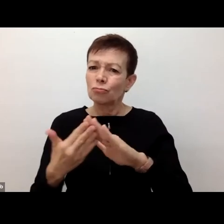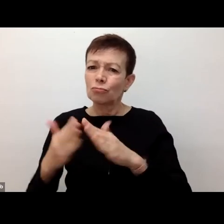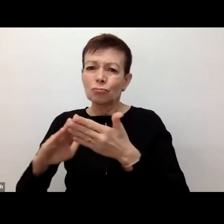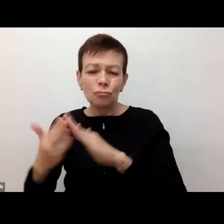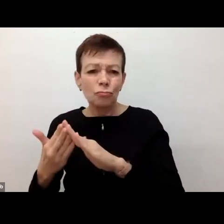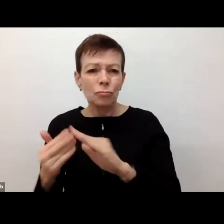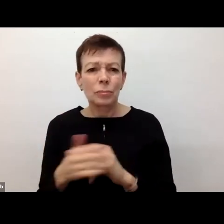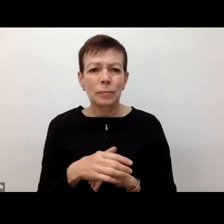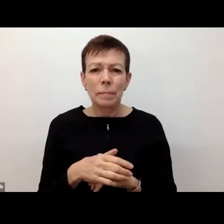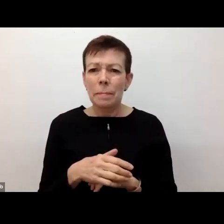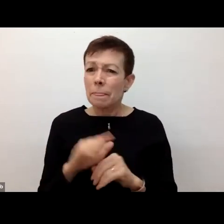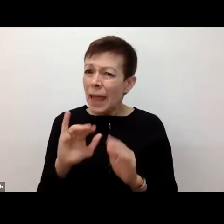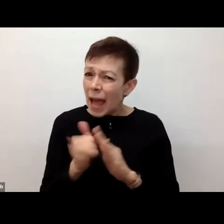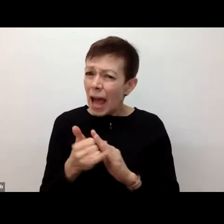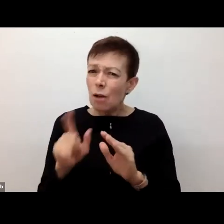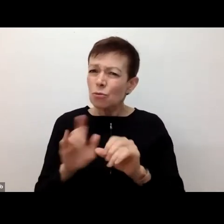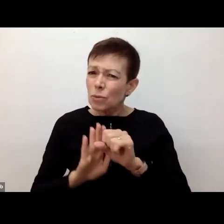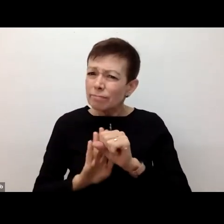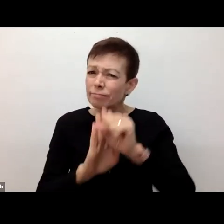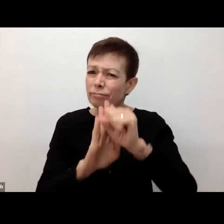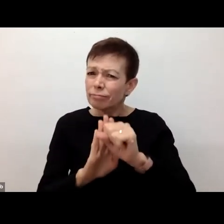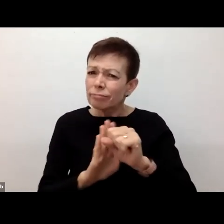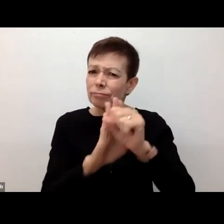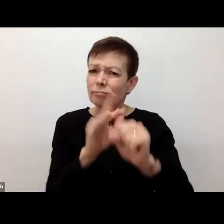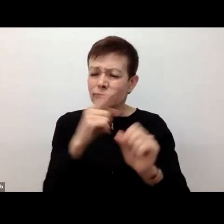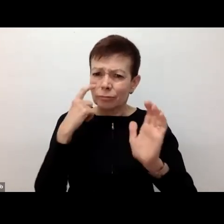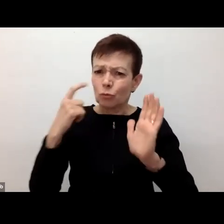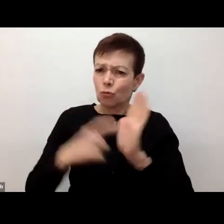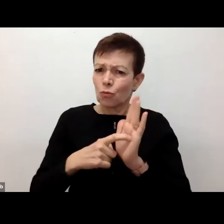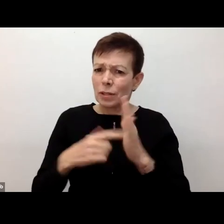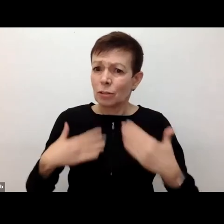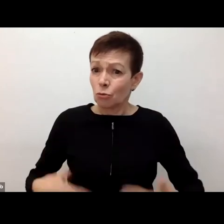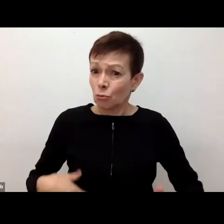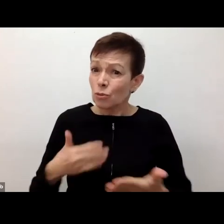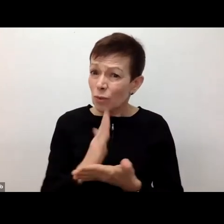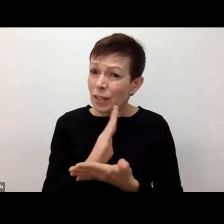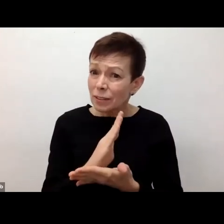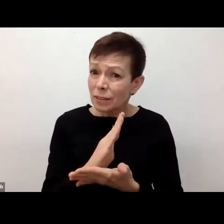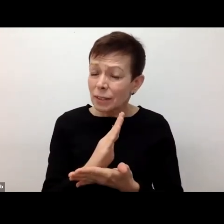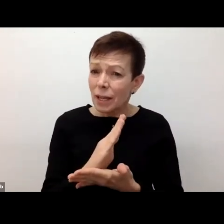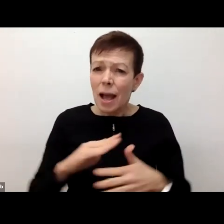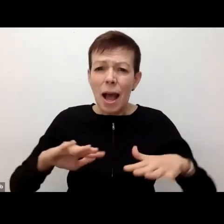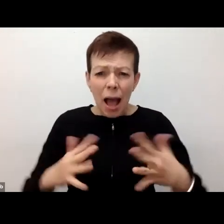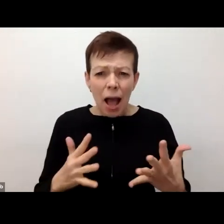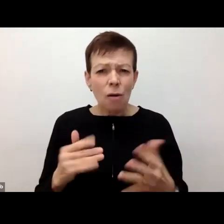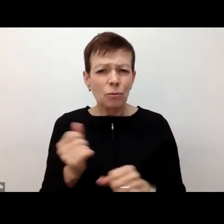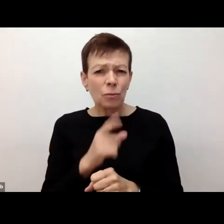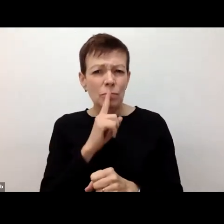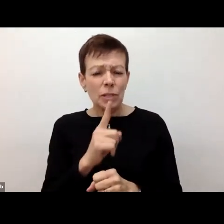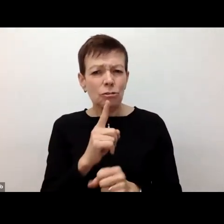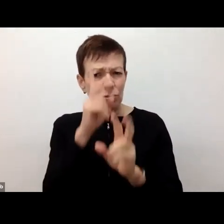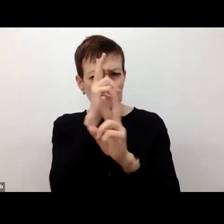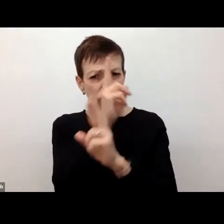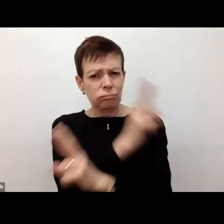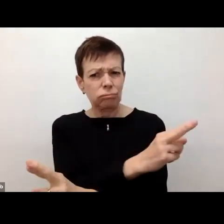drive forward this imperative? What cost shall we pay in order to ensure human dignity for all people,